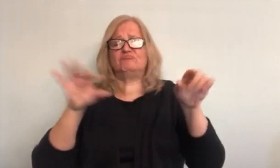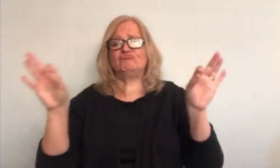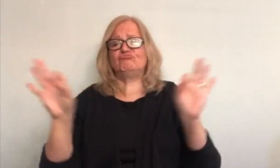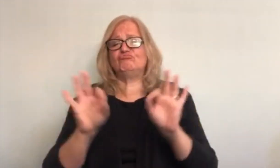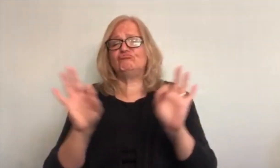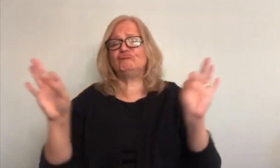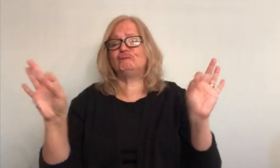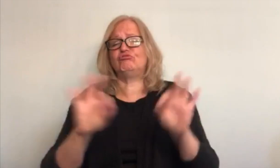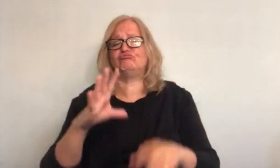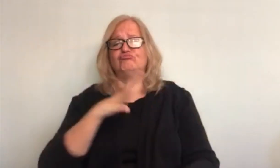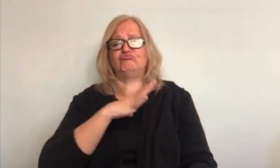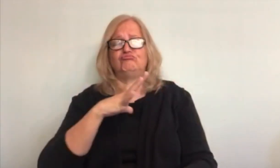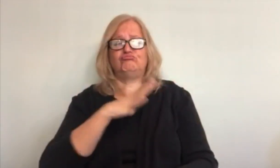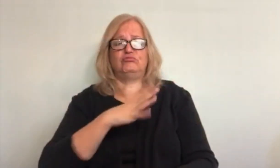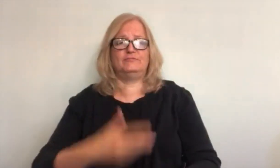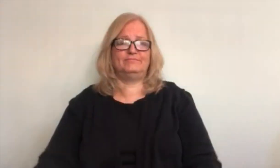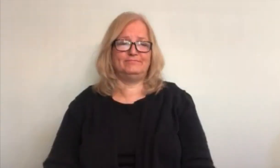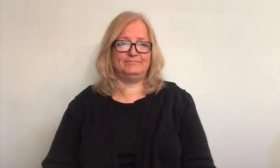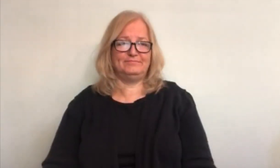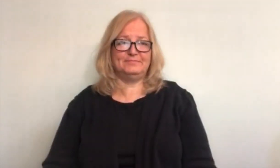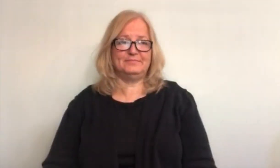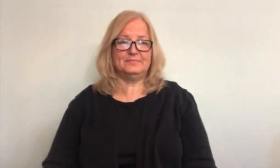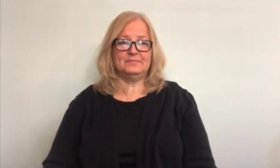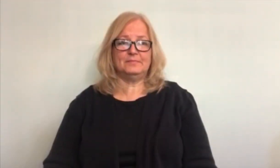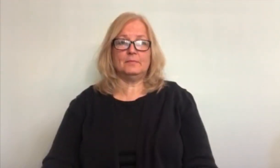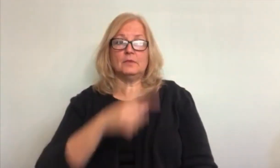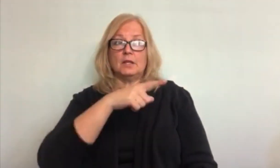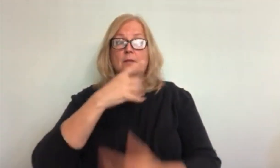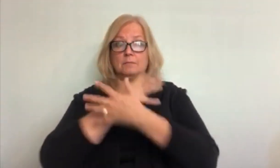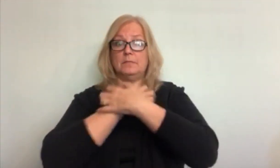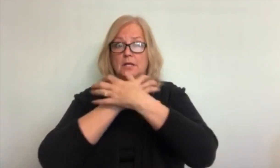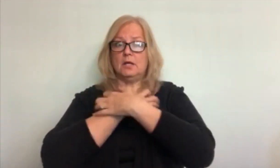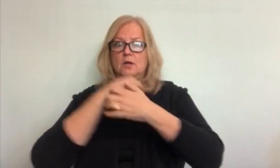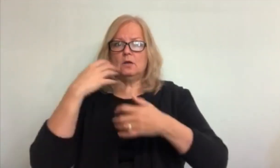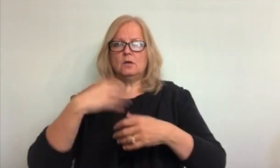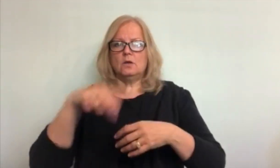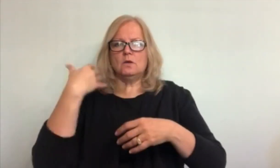As low as minus 30, minus 40, they're able to deal with the cold weather very well.